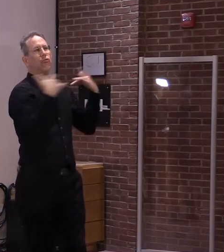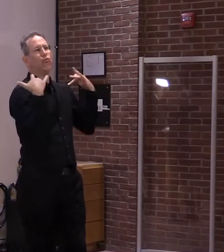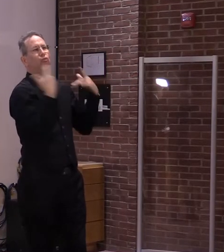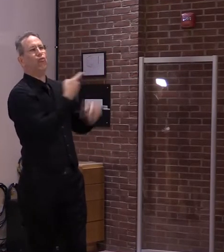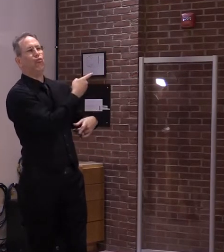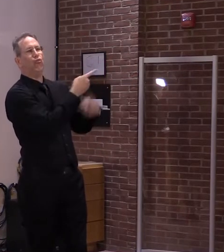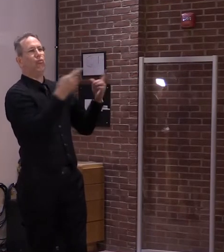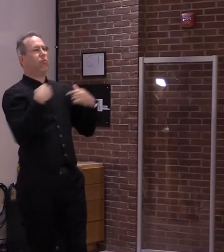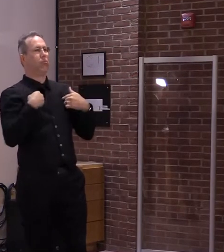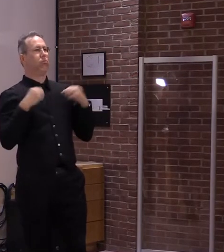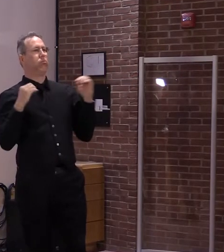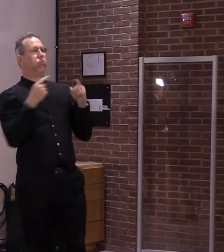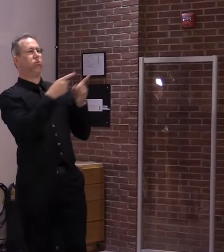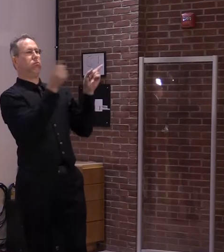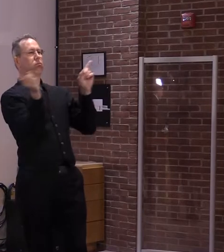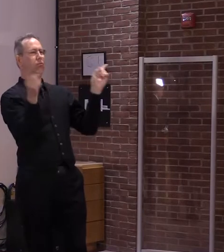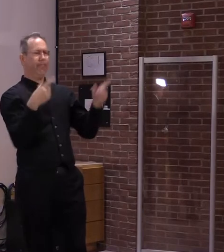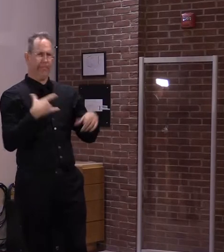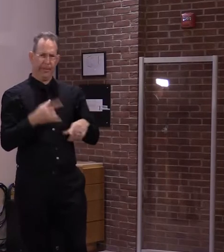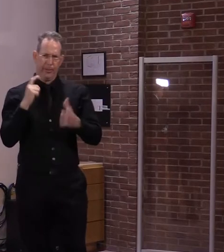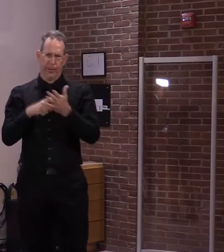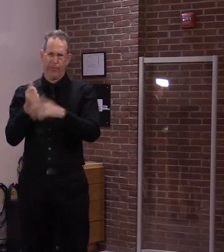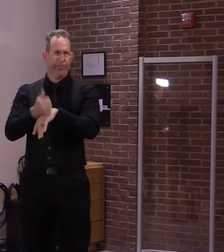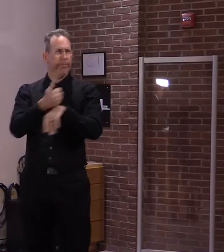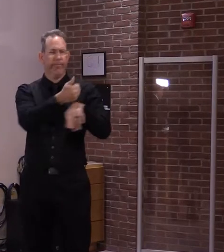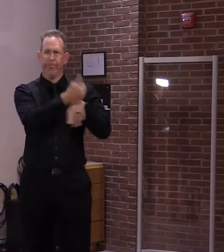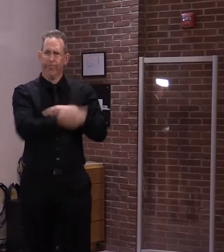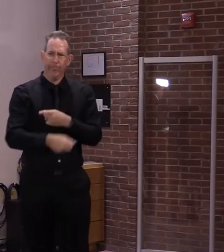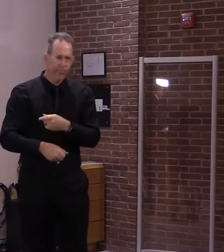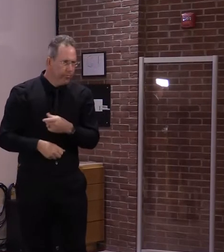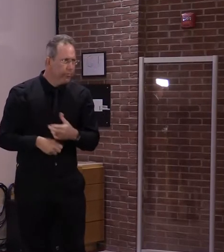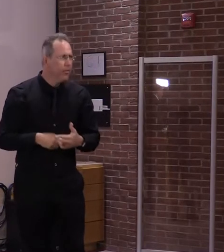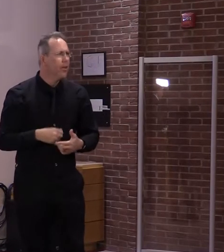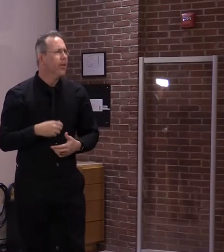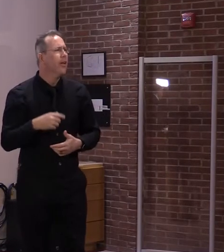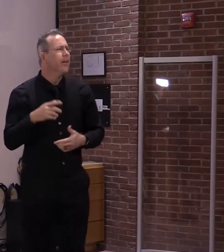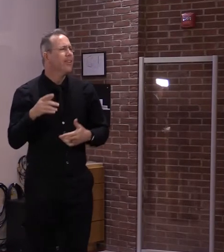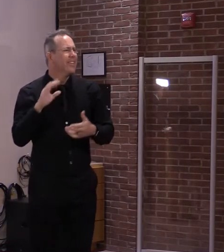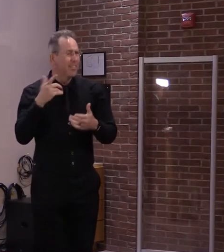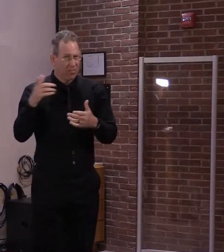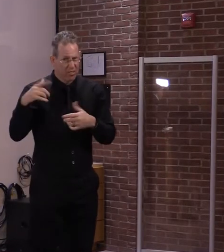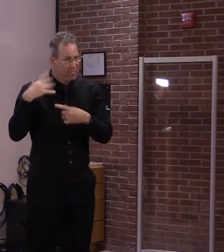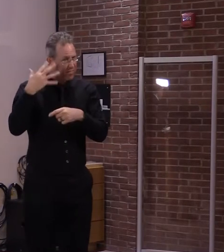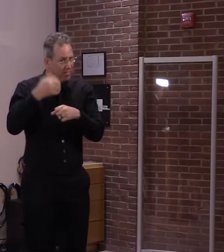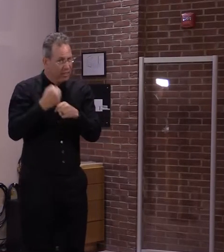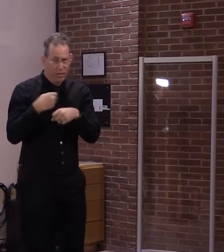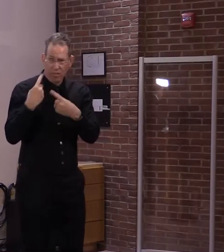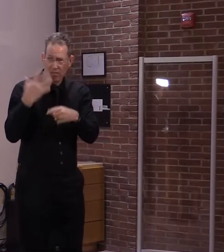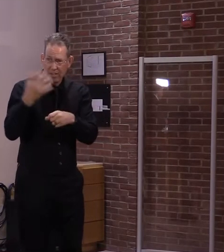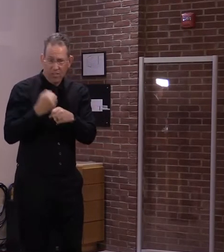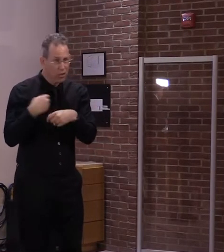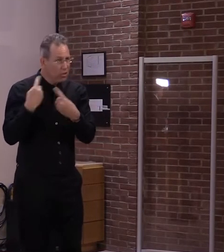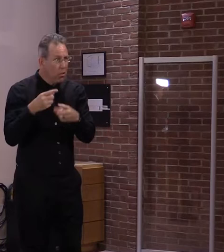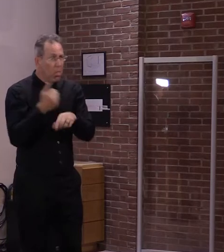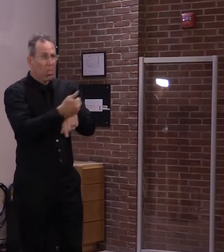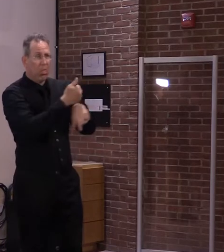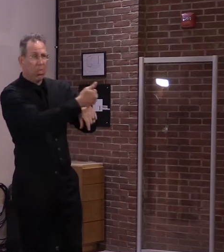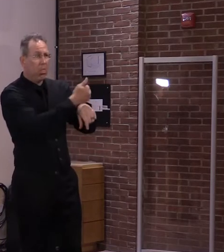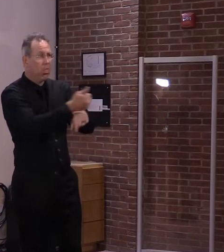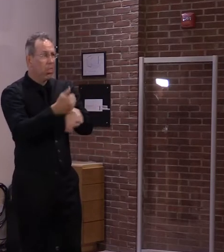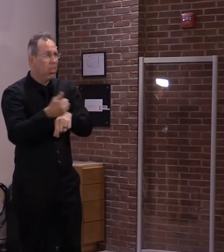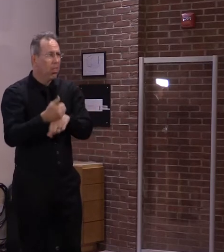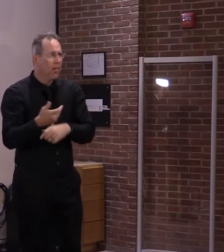policies to get to my desk, but you're in your fifth year as governor. I'm wondering, what's your plan to make sure that it actually